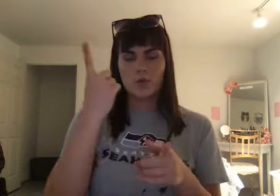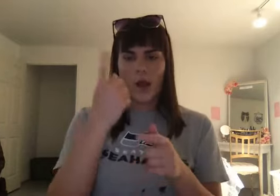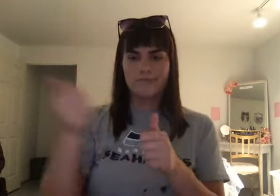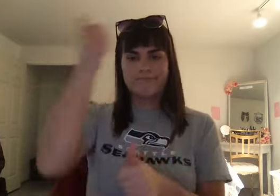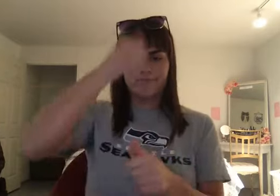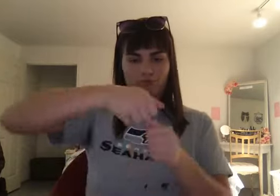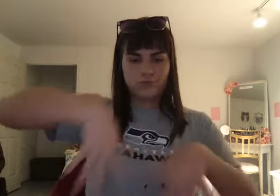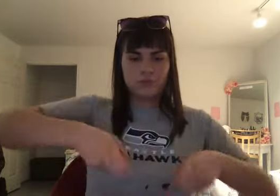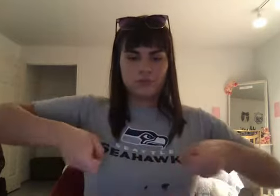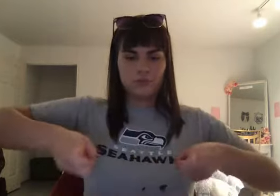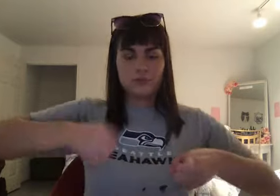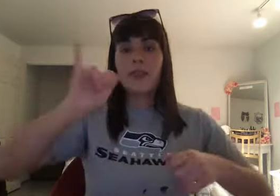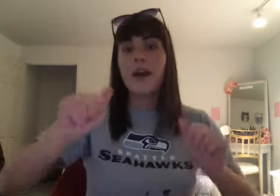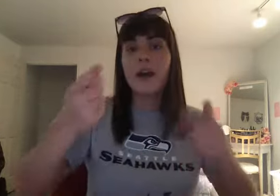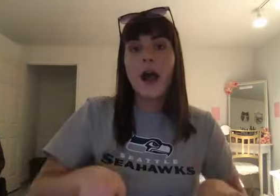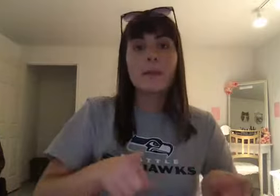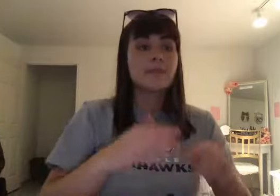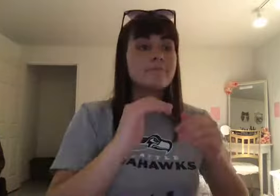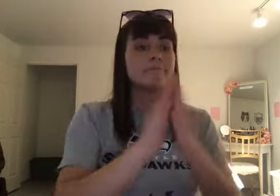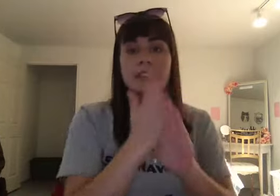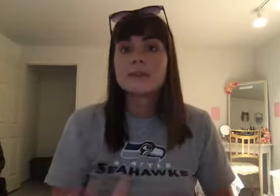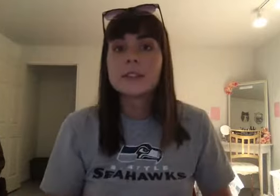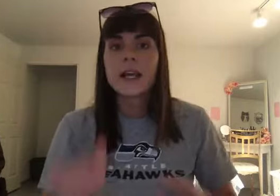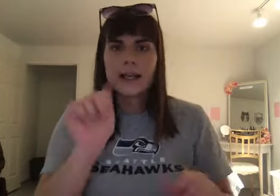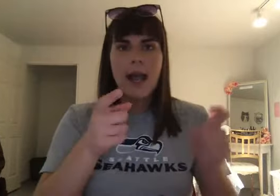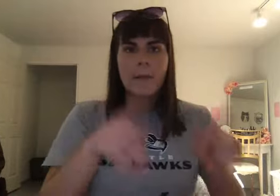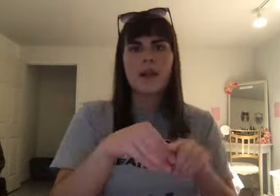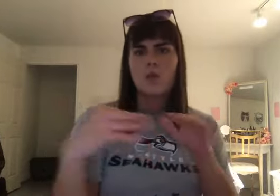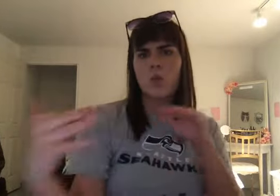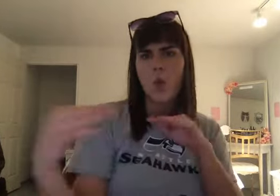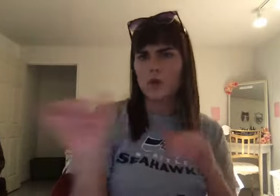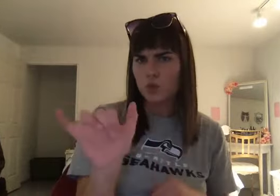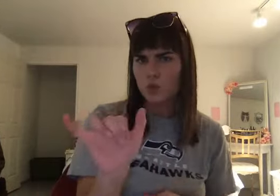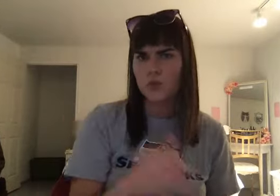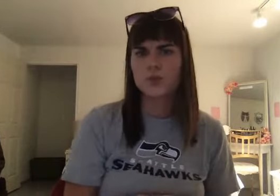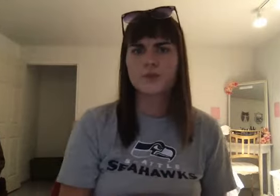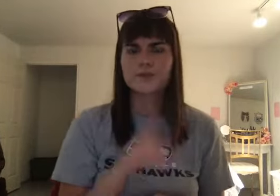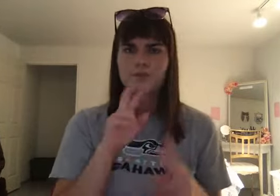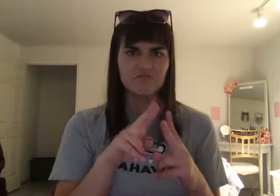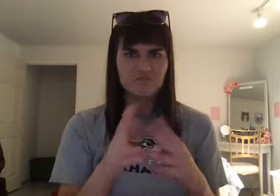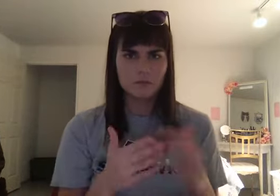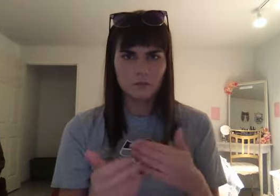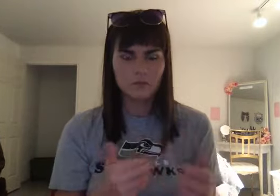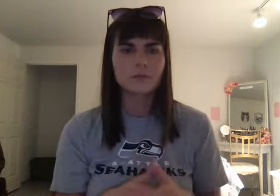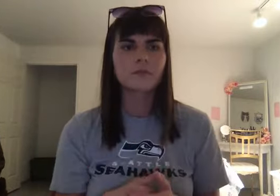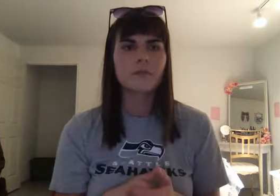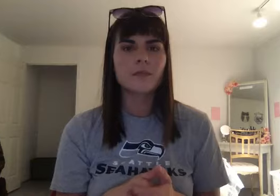That could happen. In. In a war situation. As well. And what we see. Is. The. The first kingdom. In